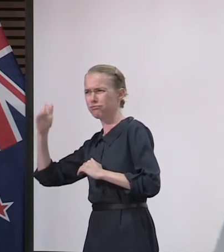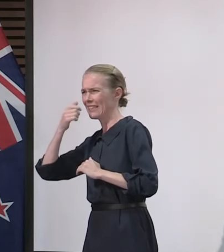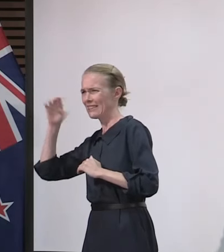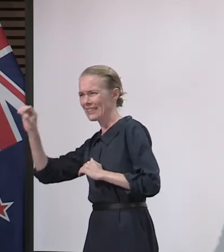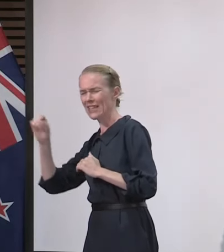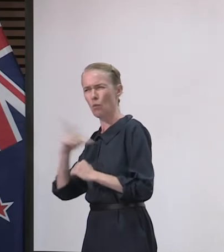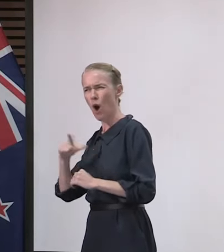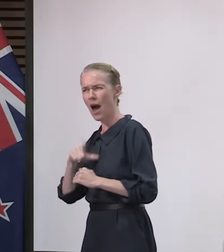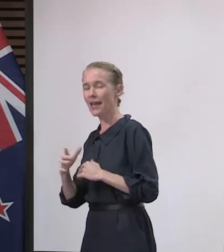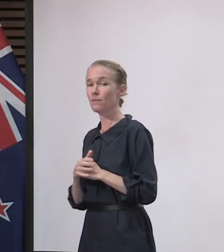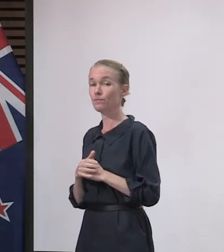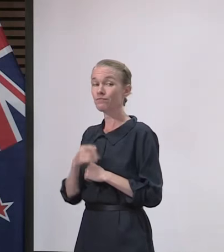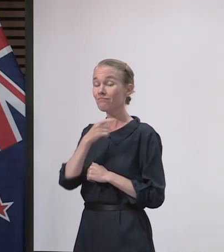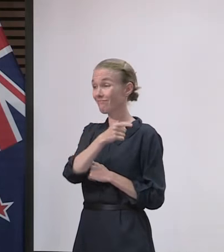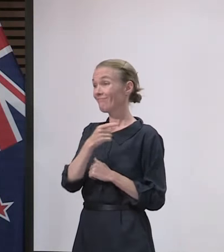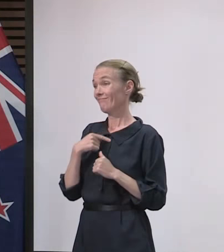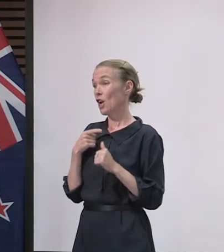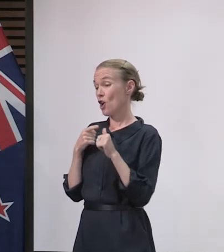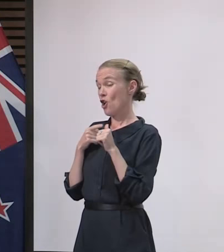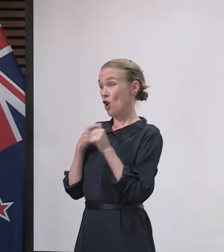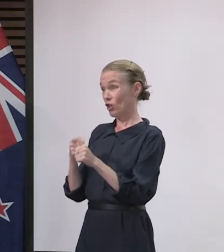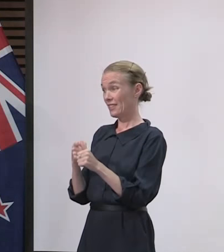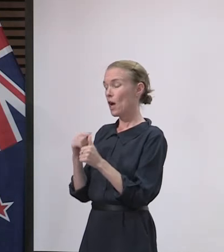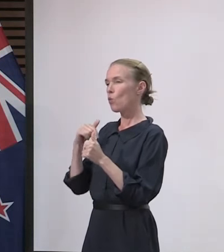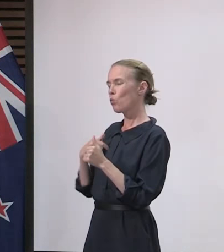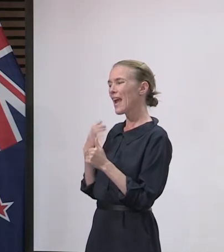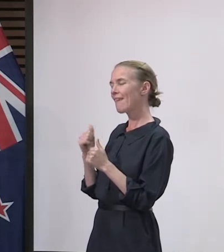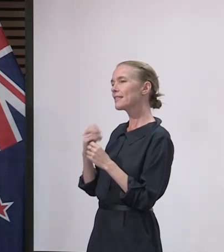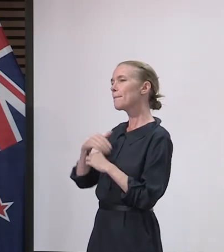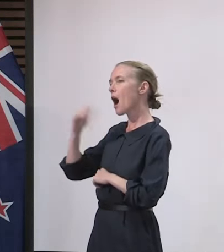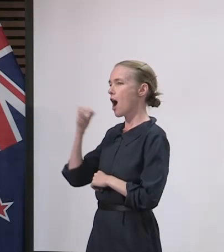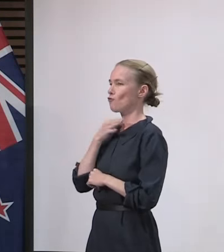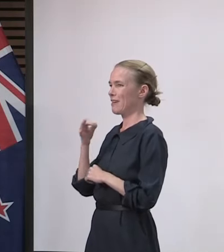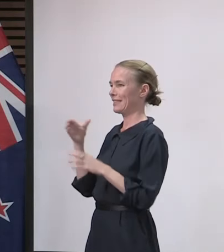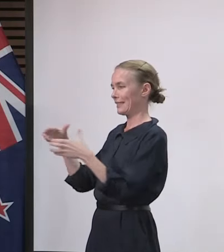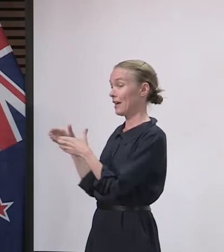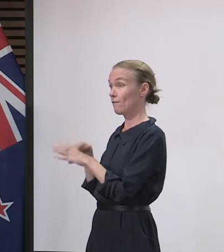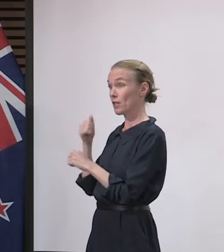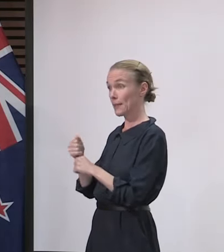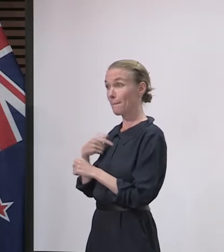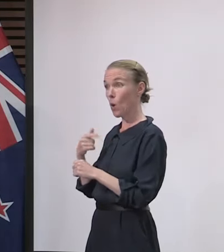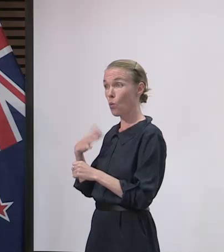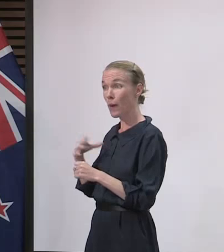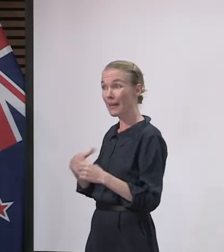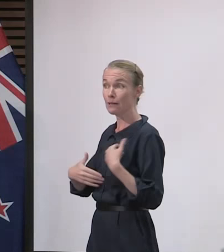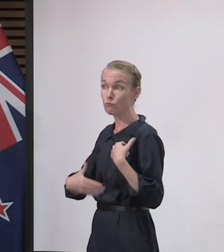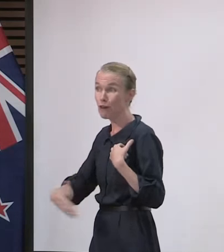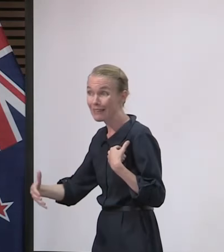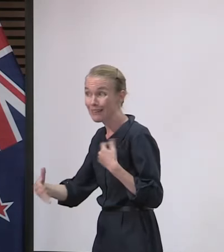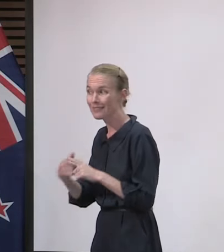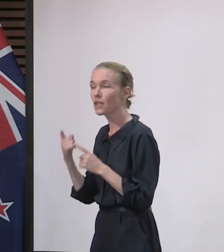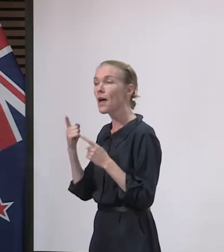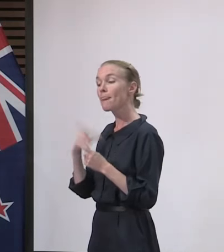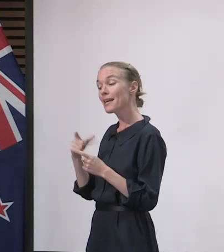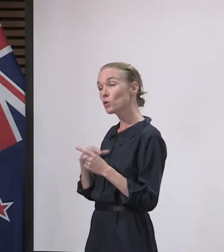groups. We will also be holding back 20,000 doses in our national store to be, that can be ordered if there are people in those groups.